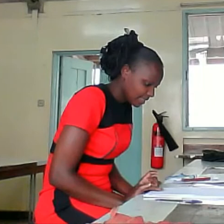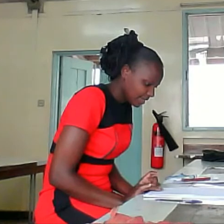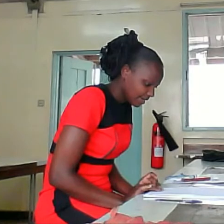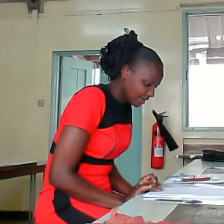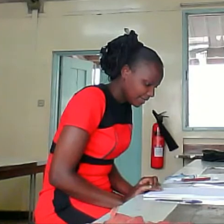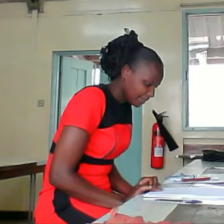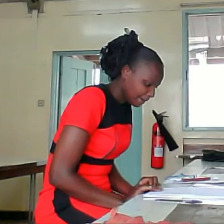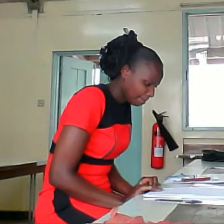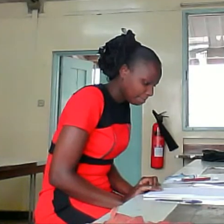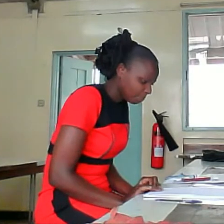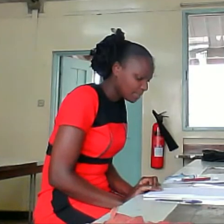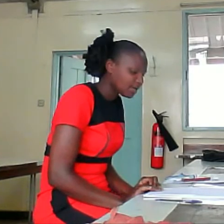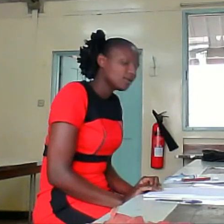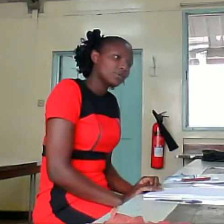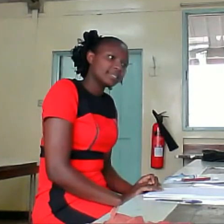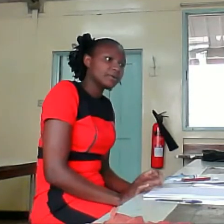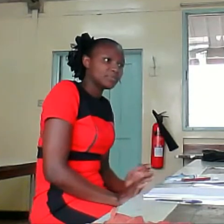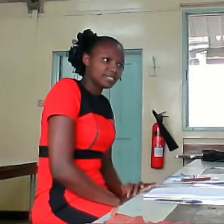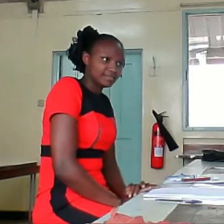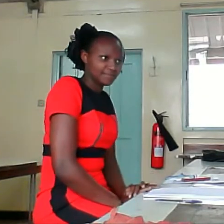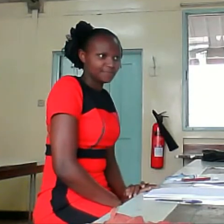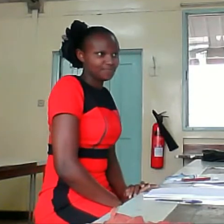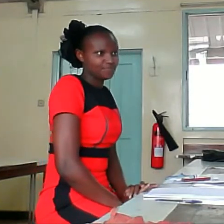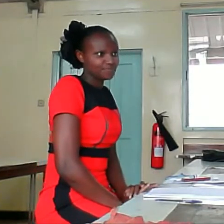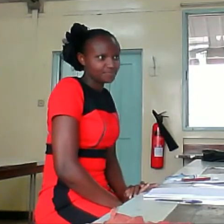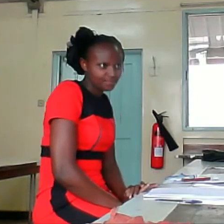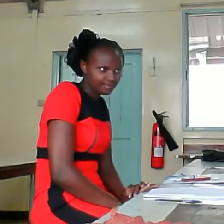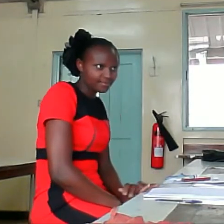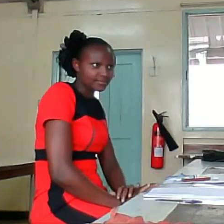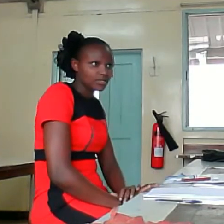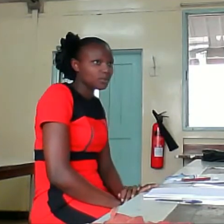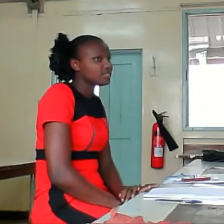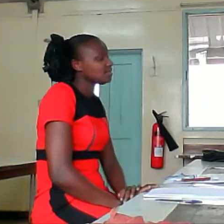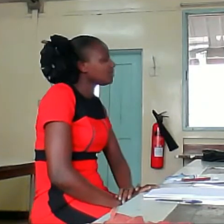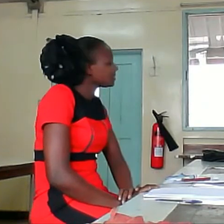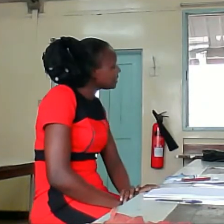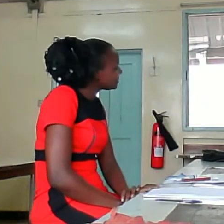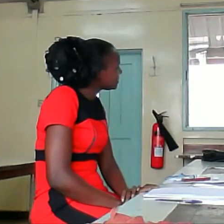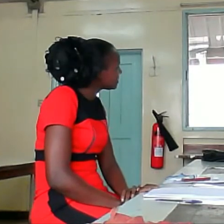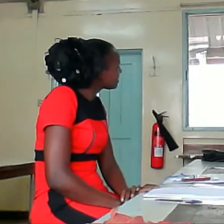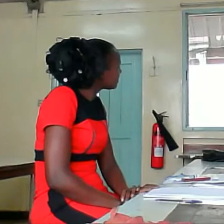Then lockdown. What is lockdown? What